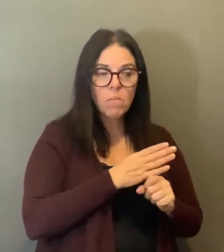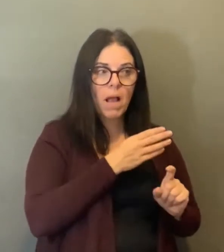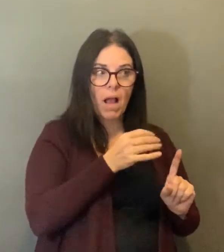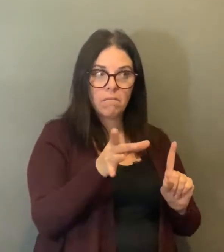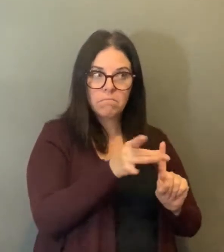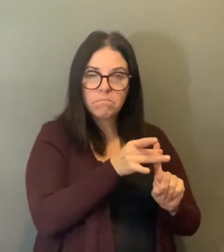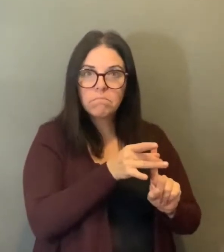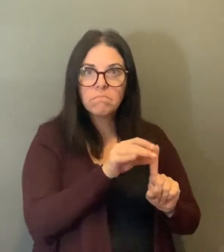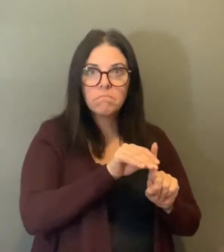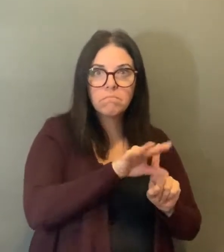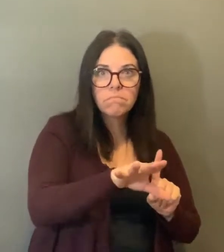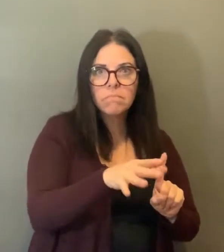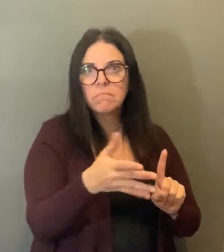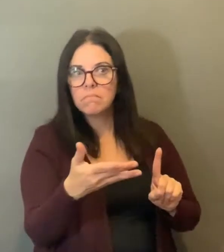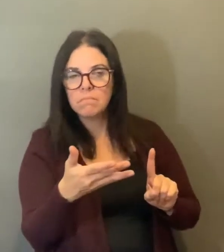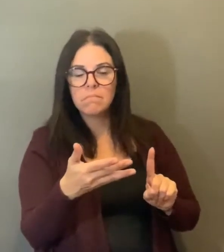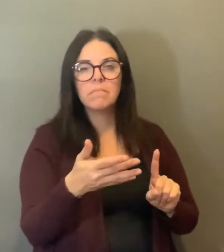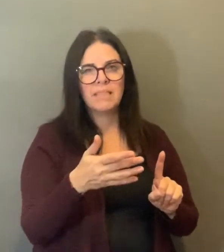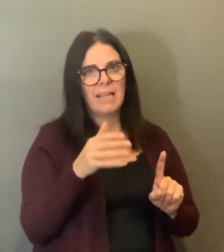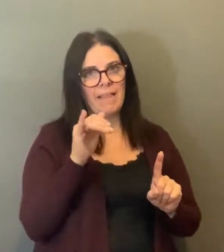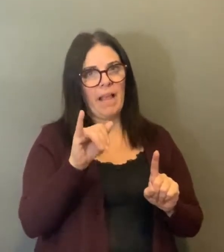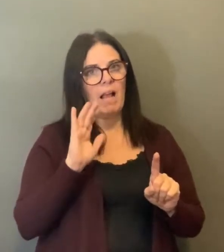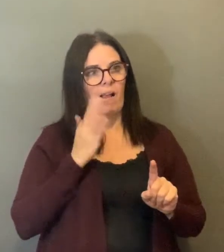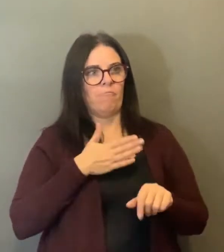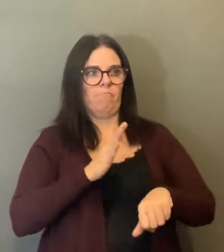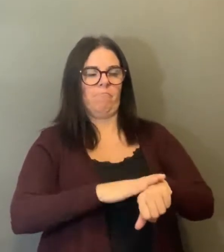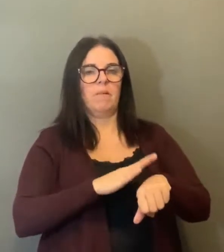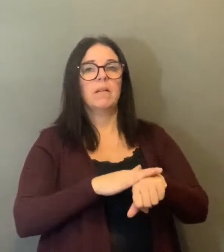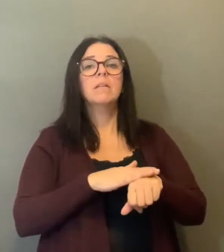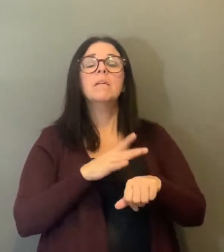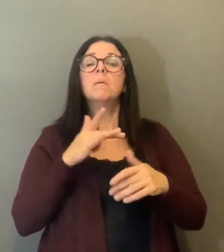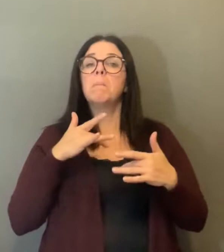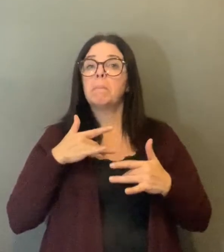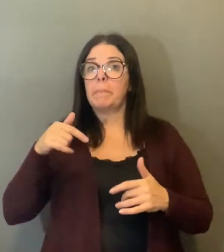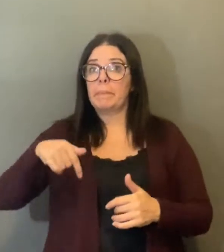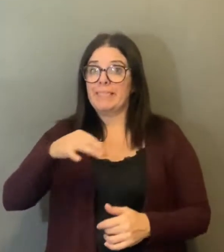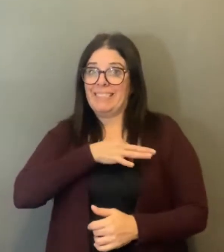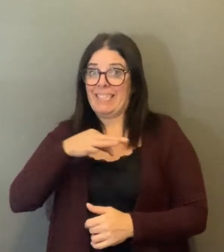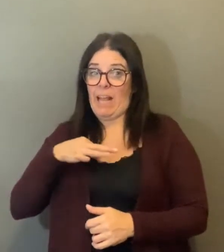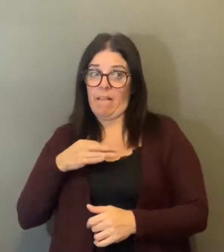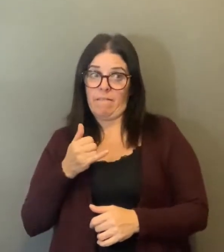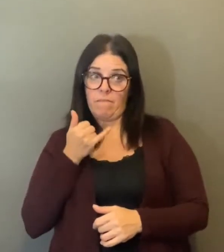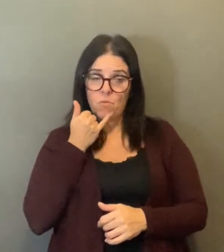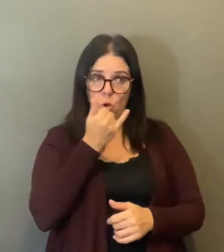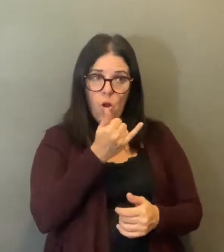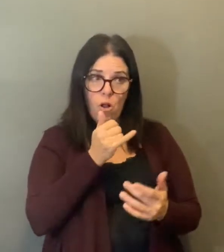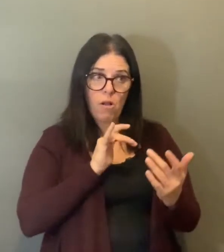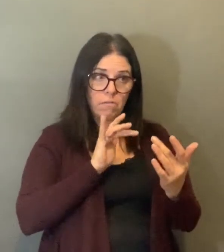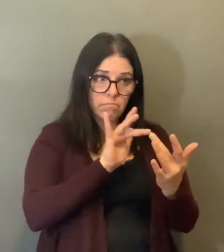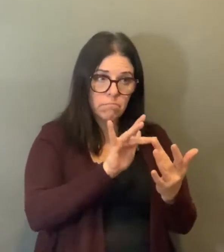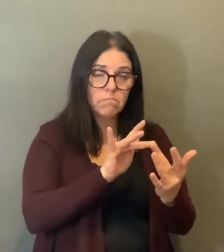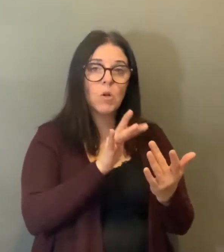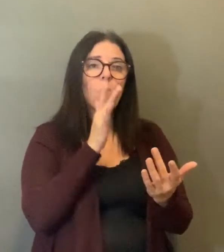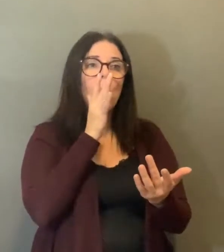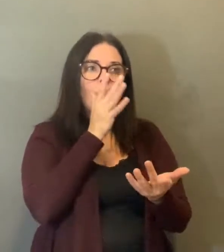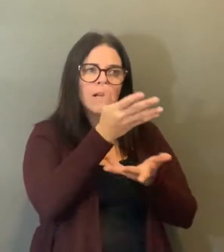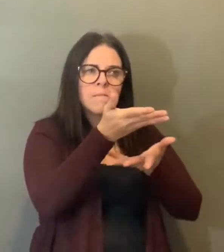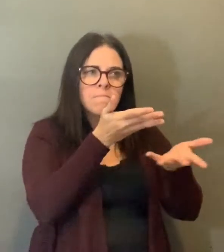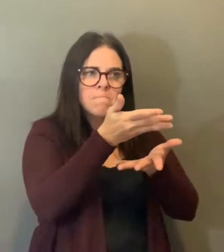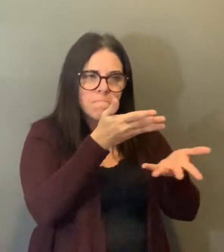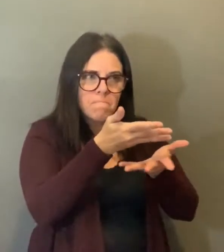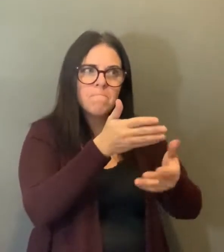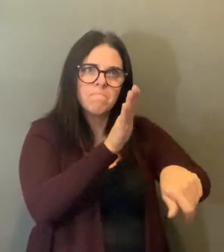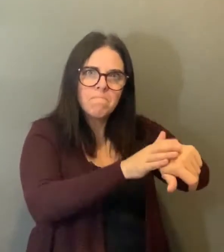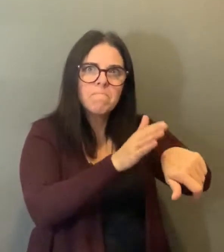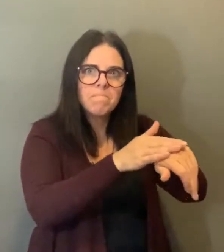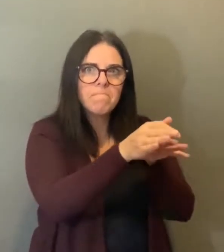we get a better answer of who is exposed, who is not exposed, that's the general message. But when our nurses are connecting with these individuals,